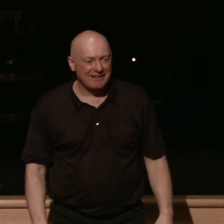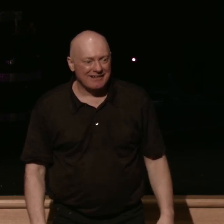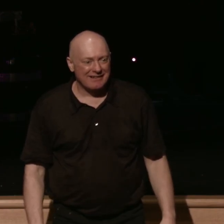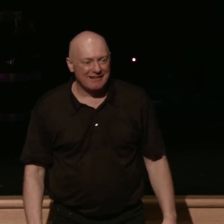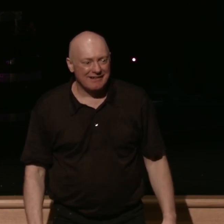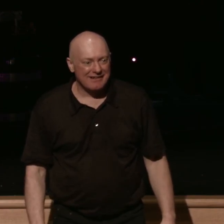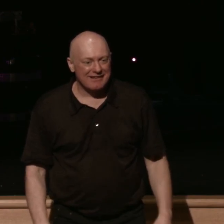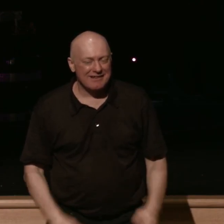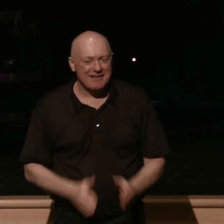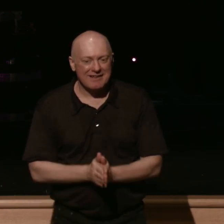are you ready